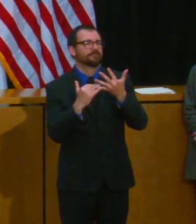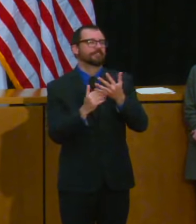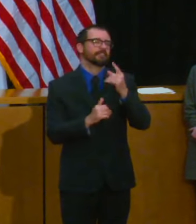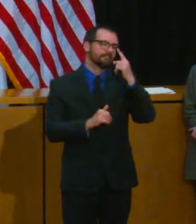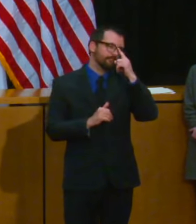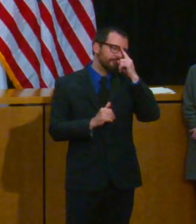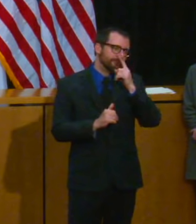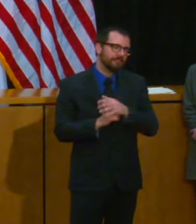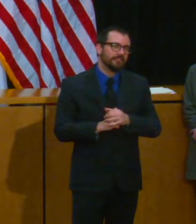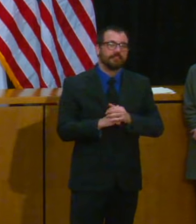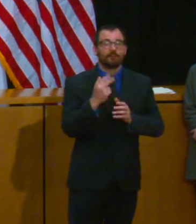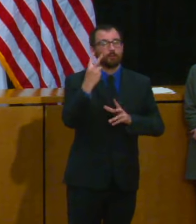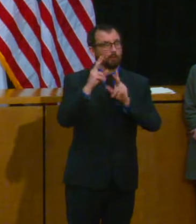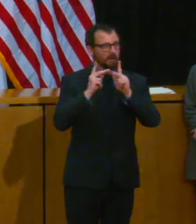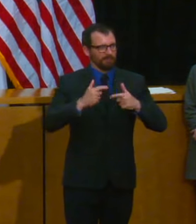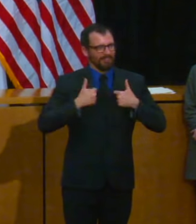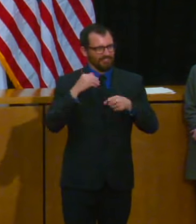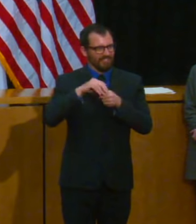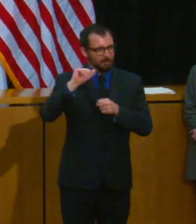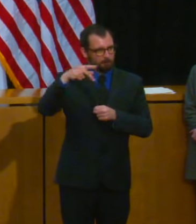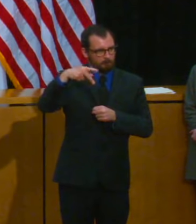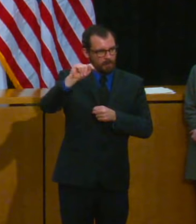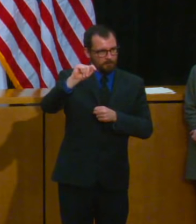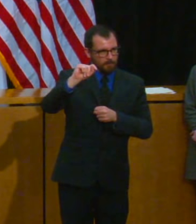Santa Monica they got a dog from a